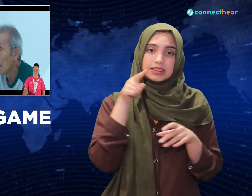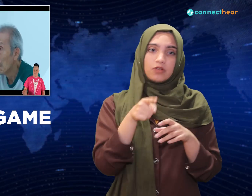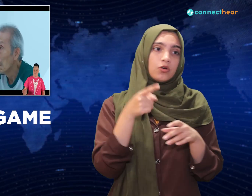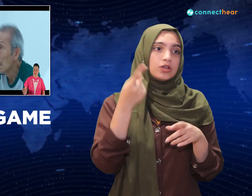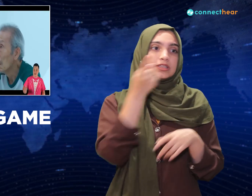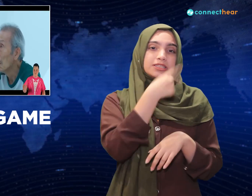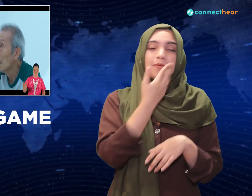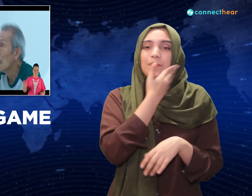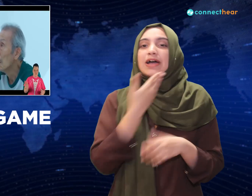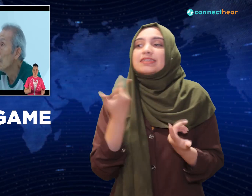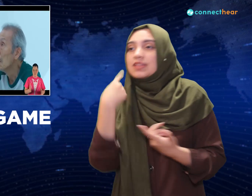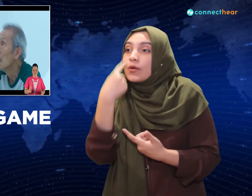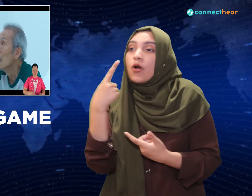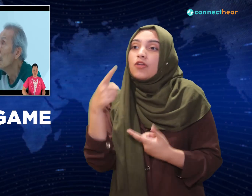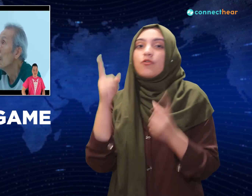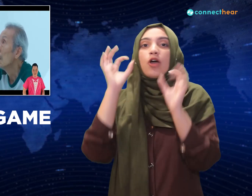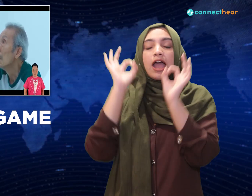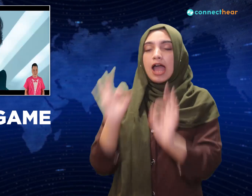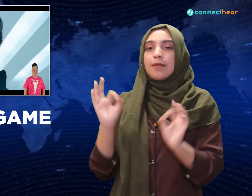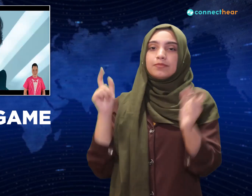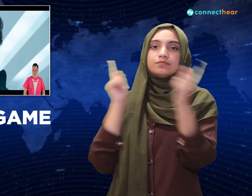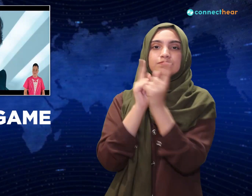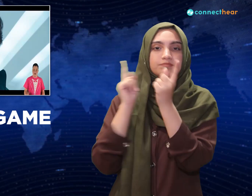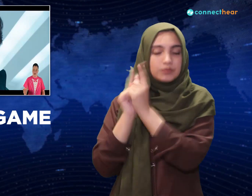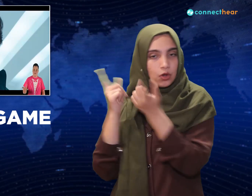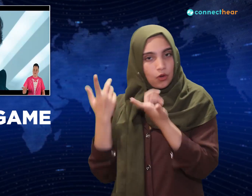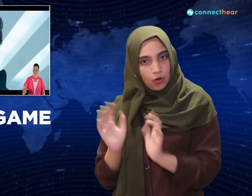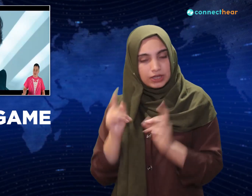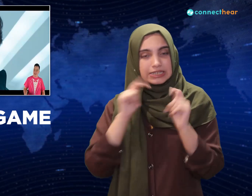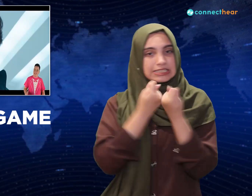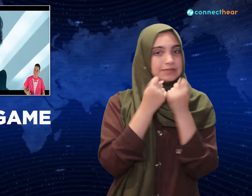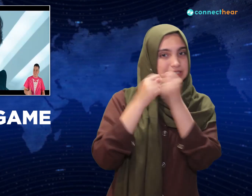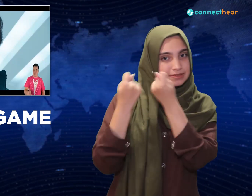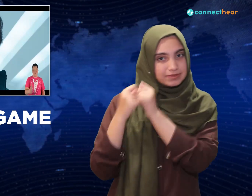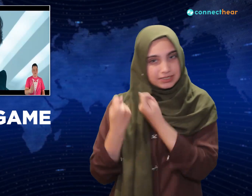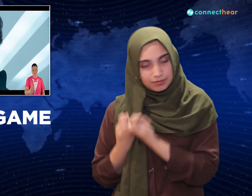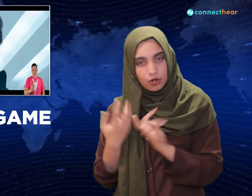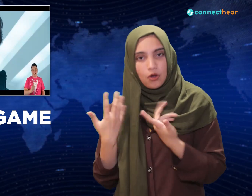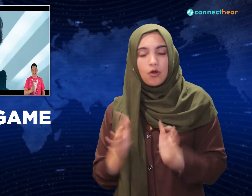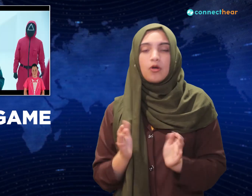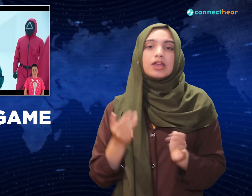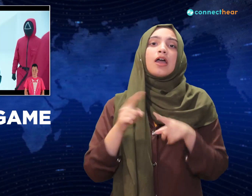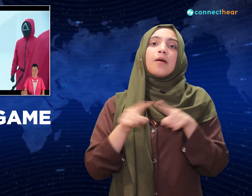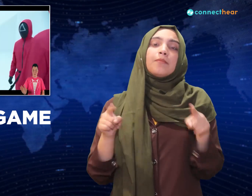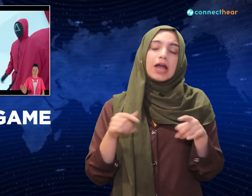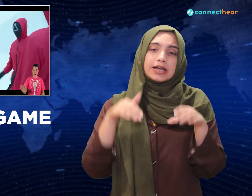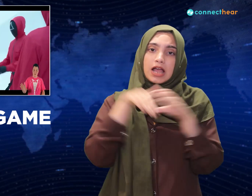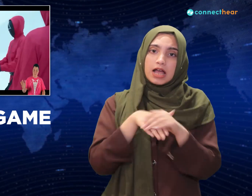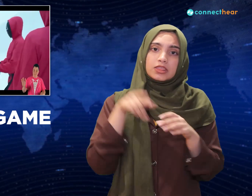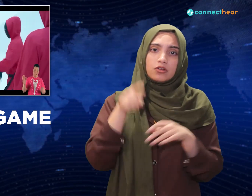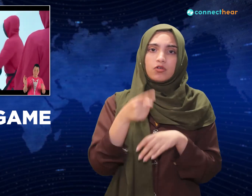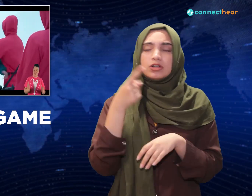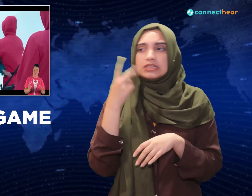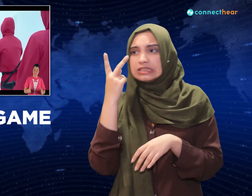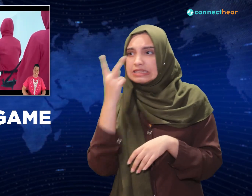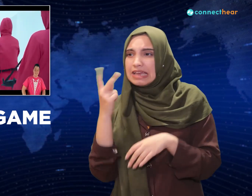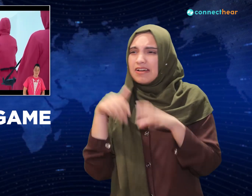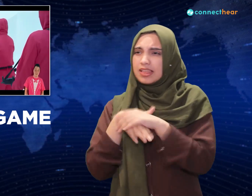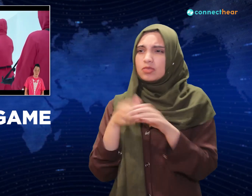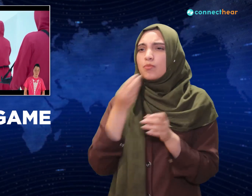feels bad for his first friend in here. Come on old man, it's you and me. The odd person out is crazy girl,